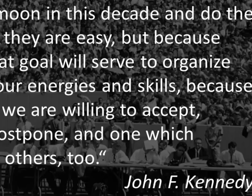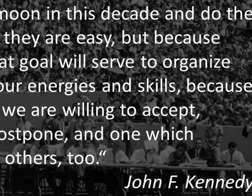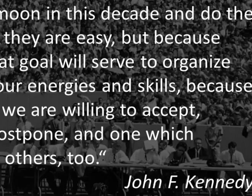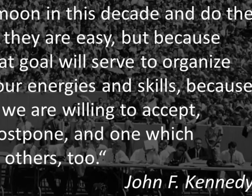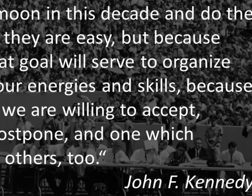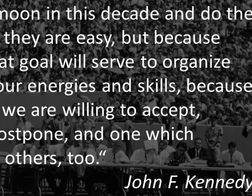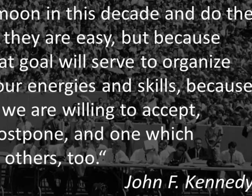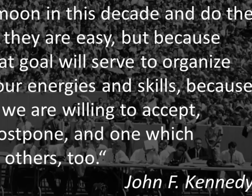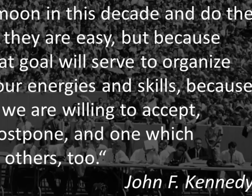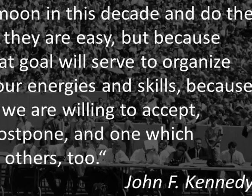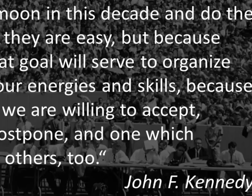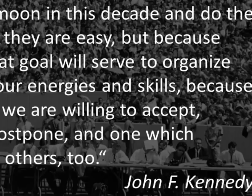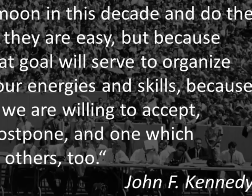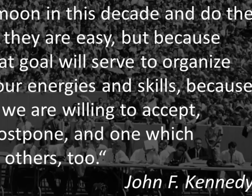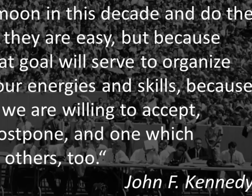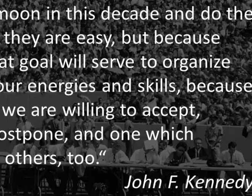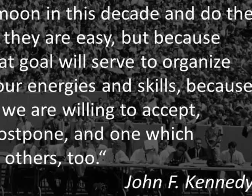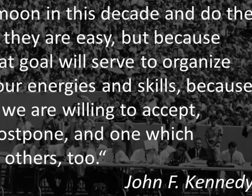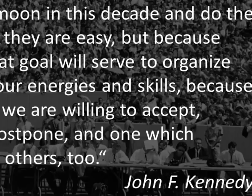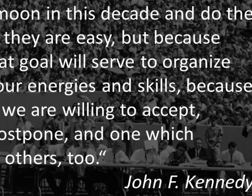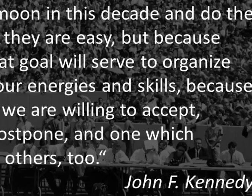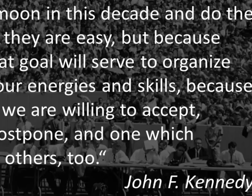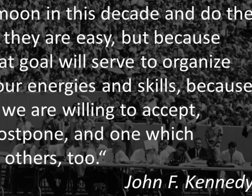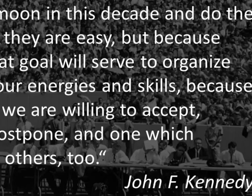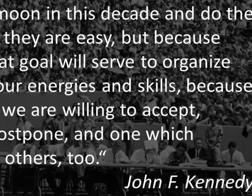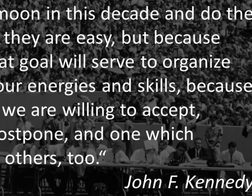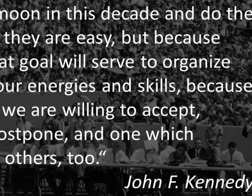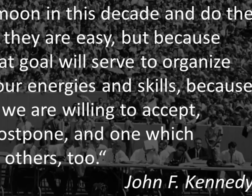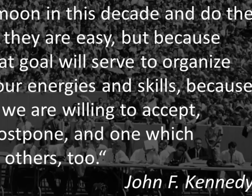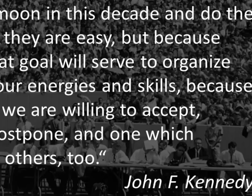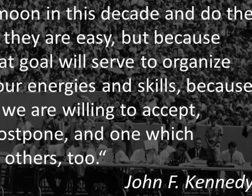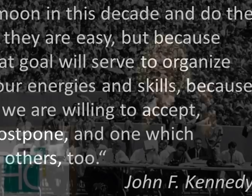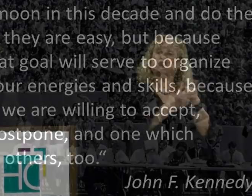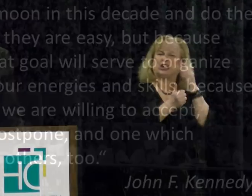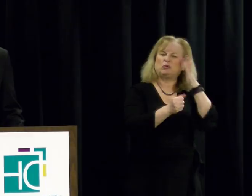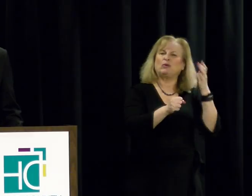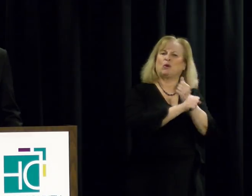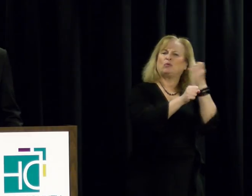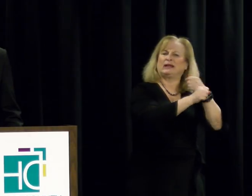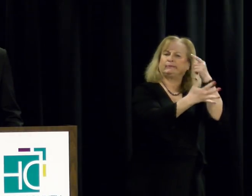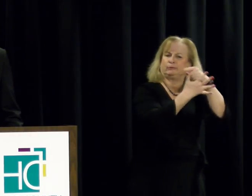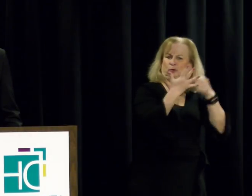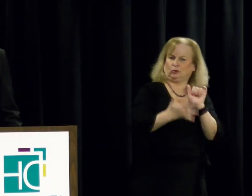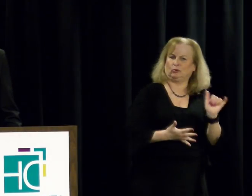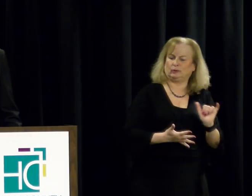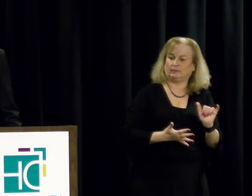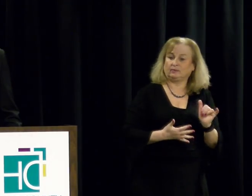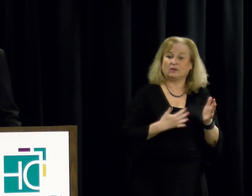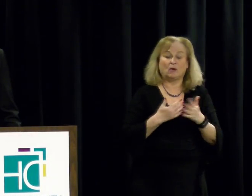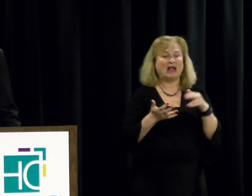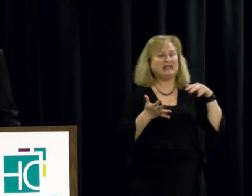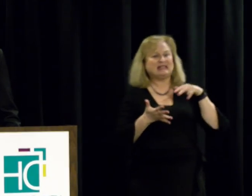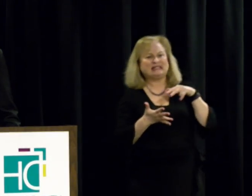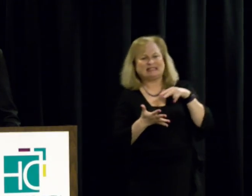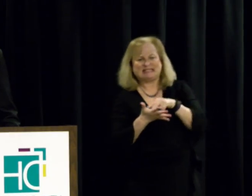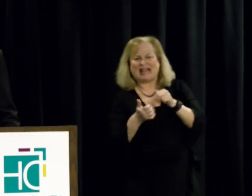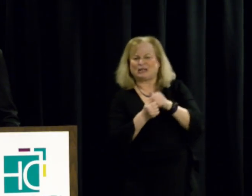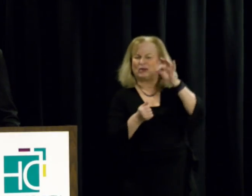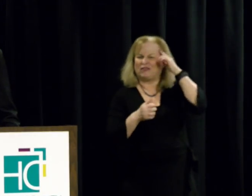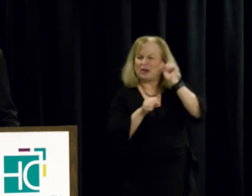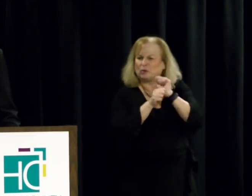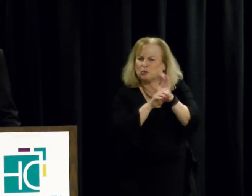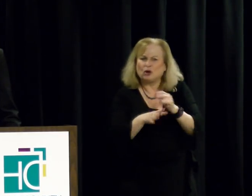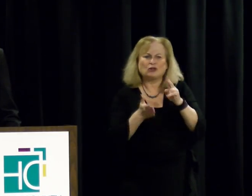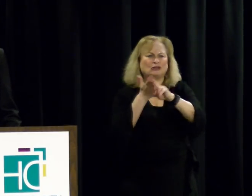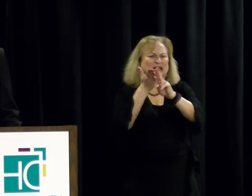which we intend to win, and the others too. Whether it's standing with our federal workers and